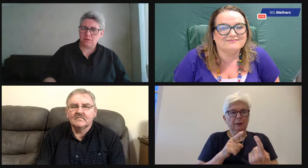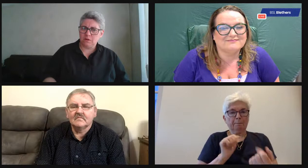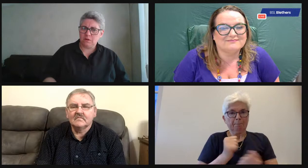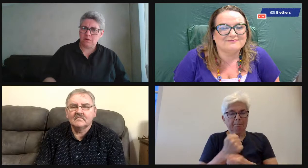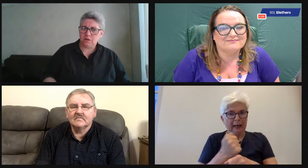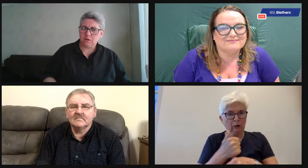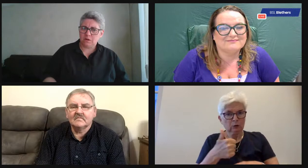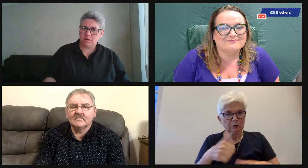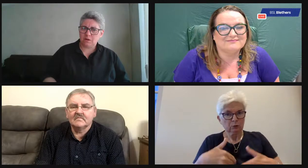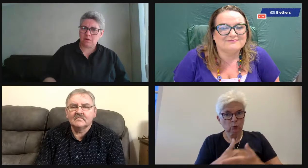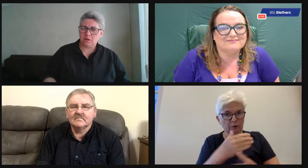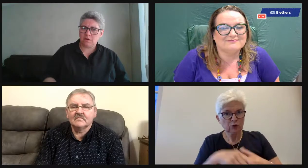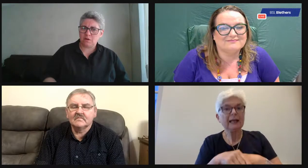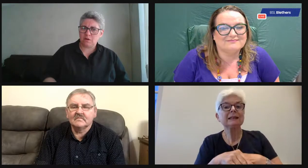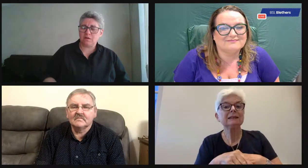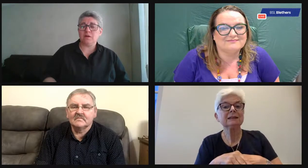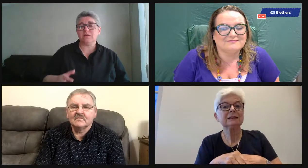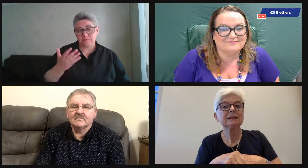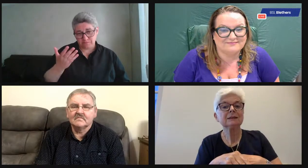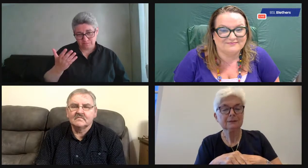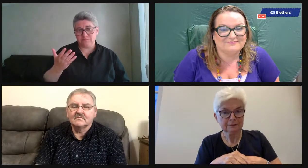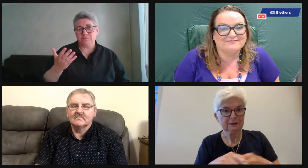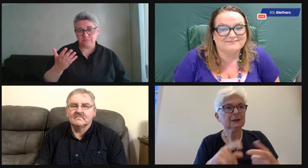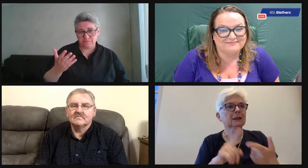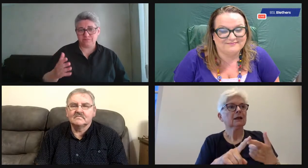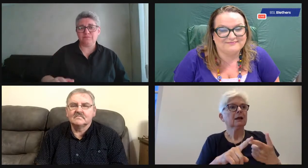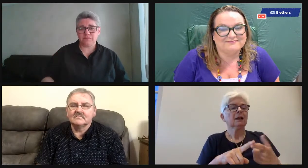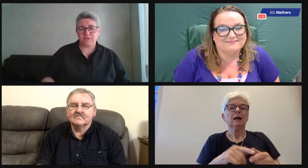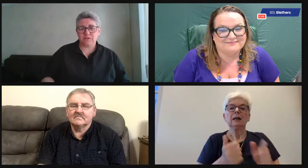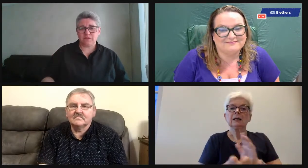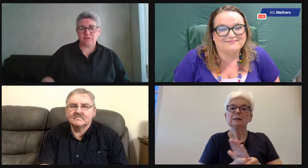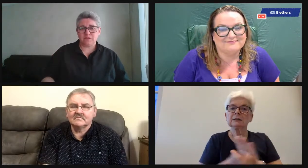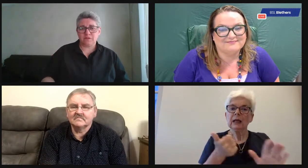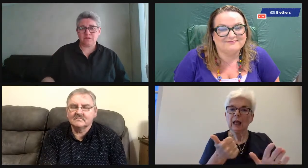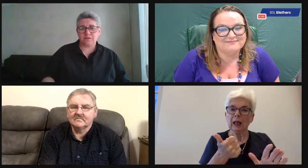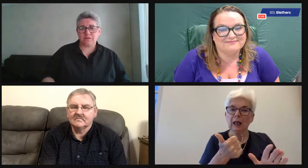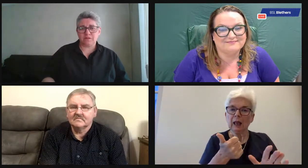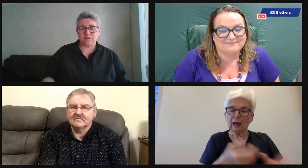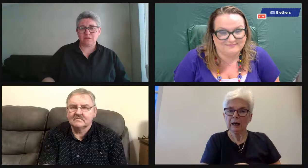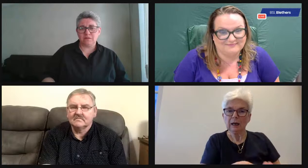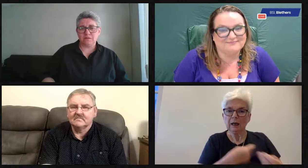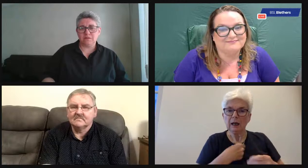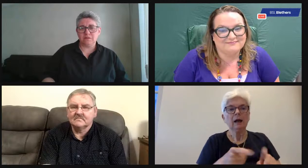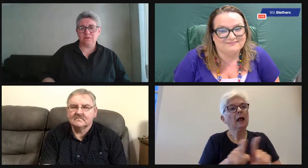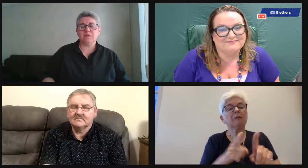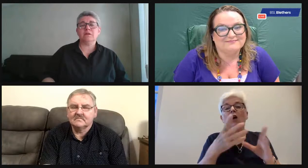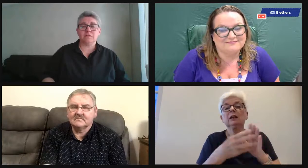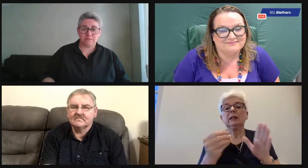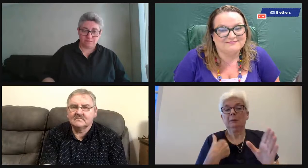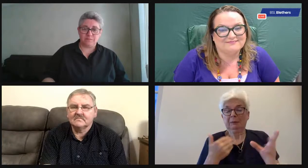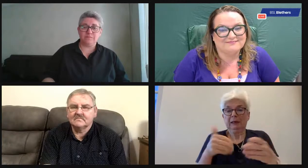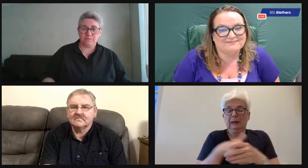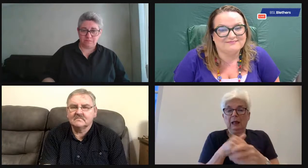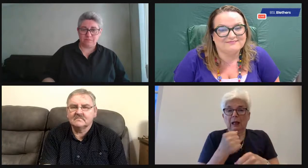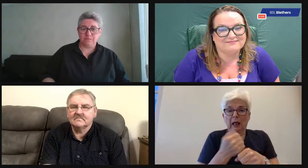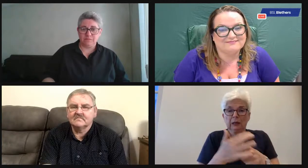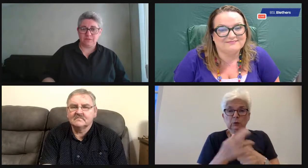Oh, yeah, it's been great for me. I've made lots of new and good friends from it. I've picked up a lot of skills.